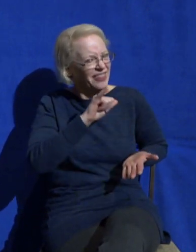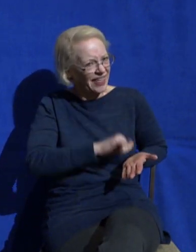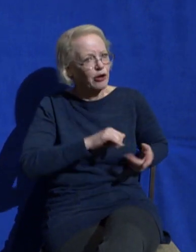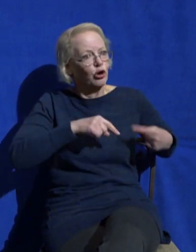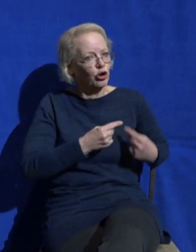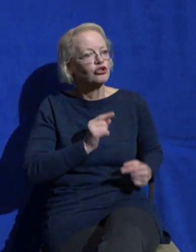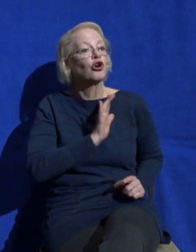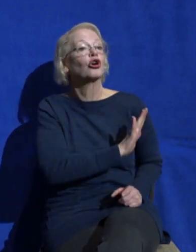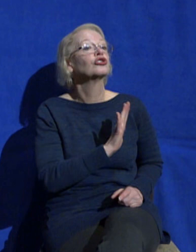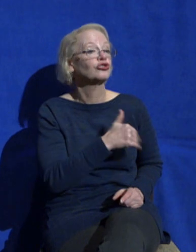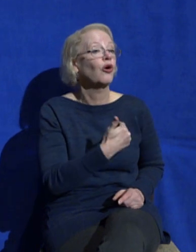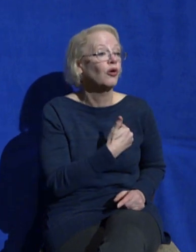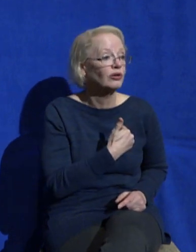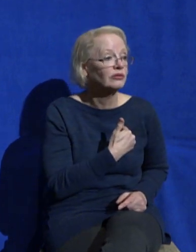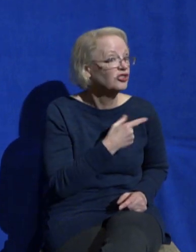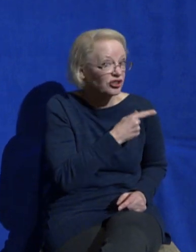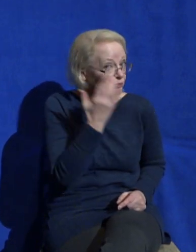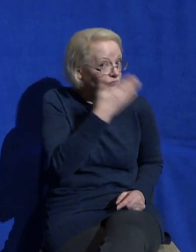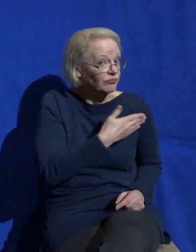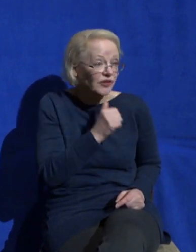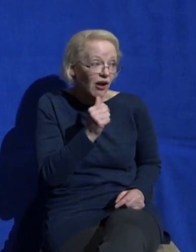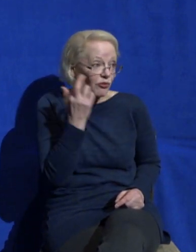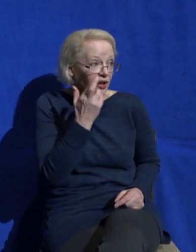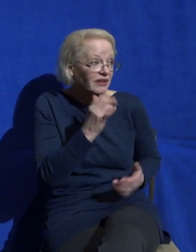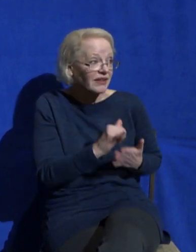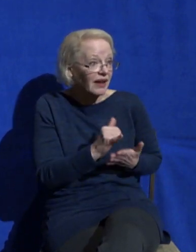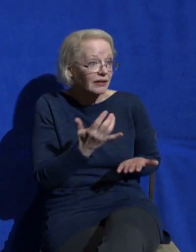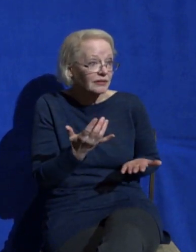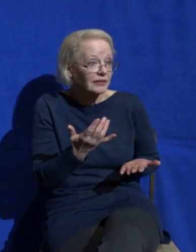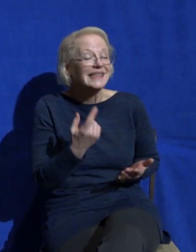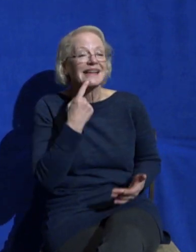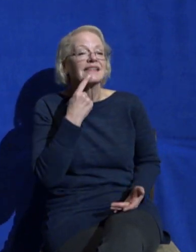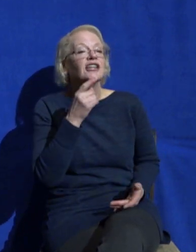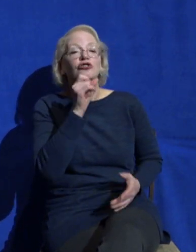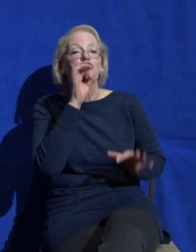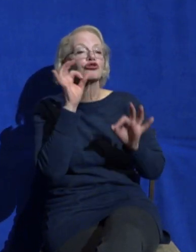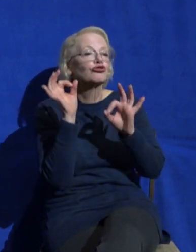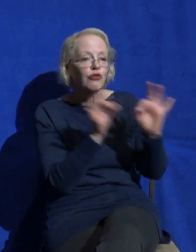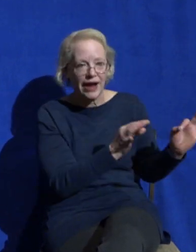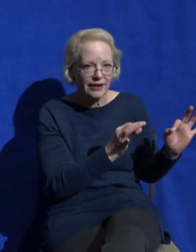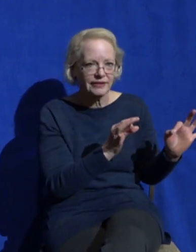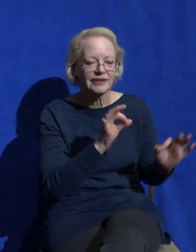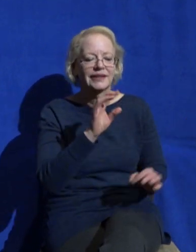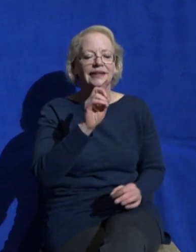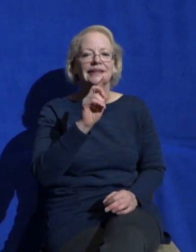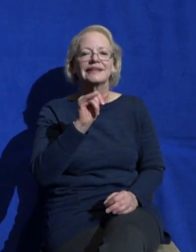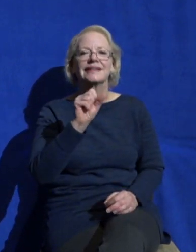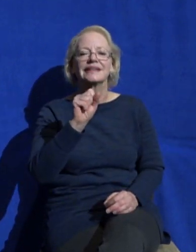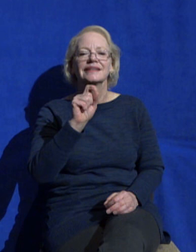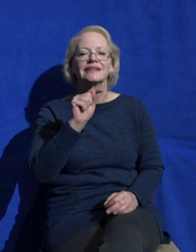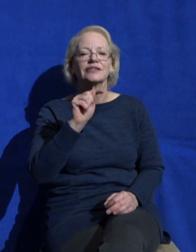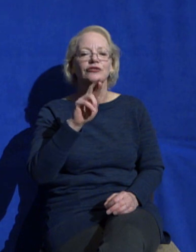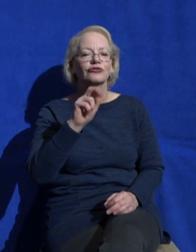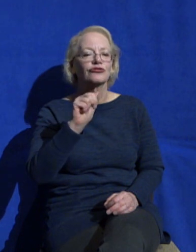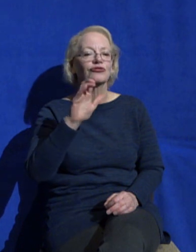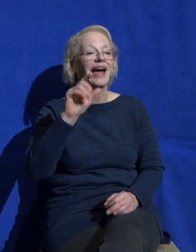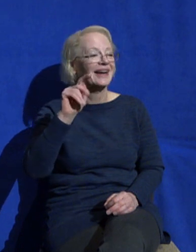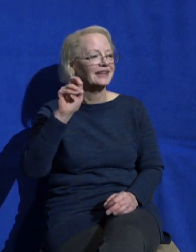10, verse 40. It says she's distracted. And that word distracted in the original language is a very descriptive